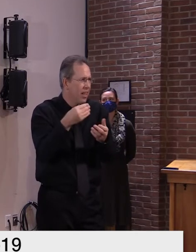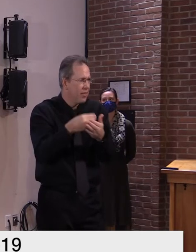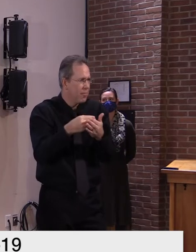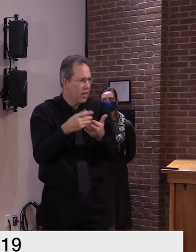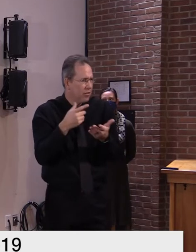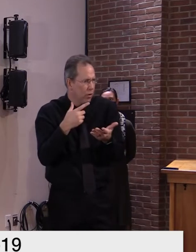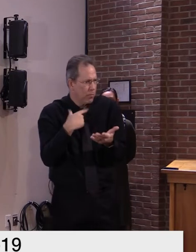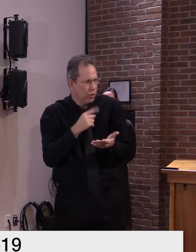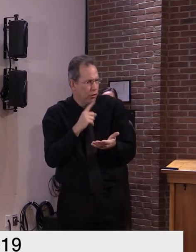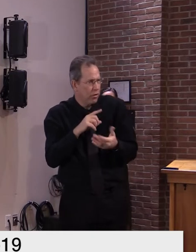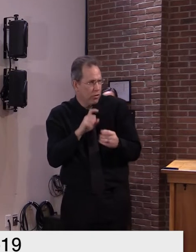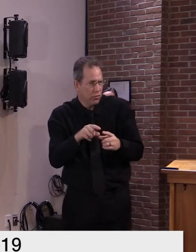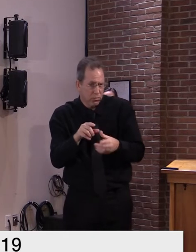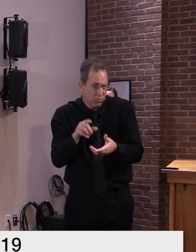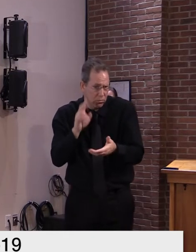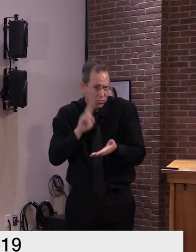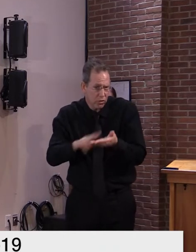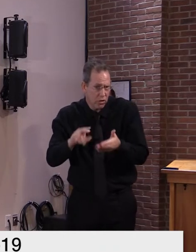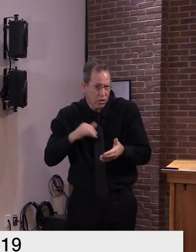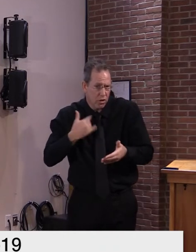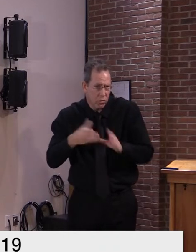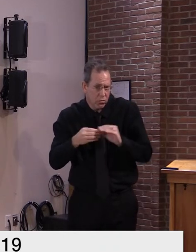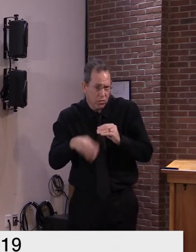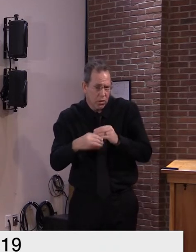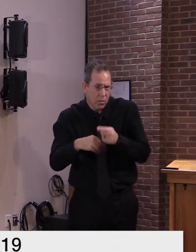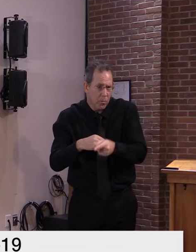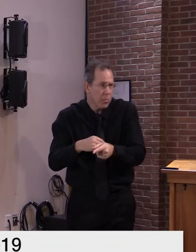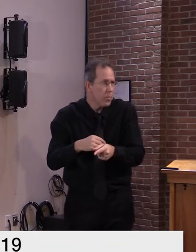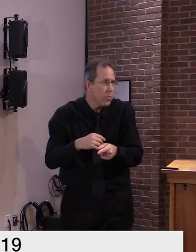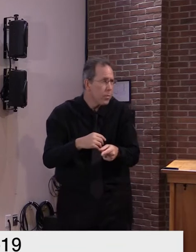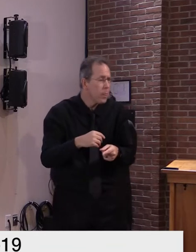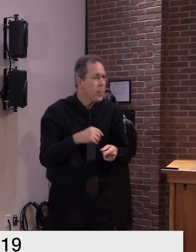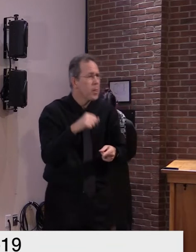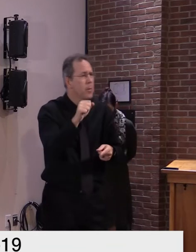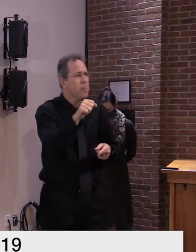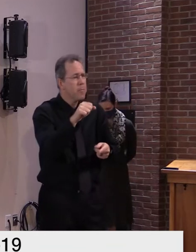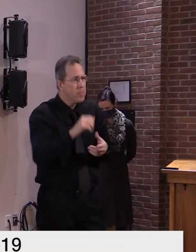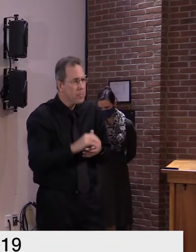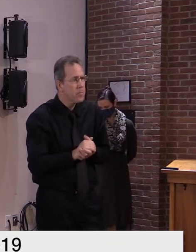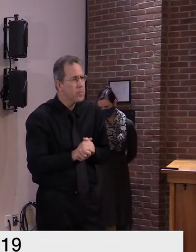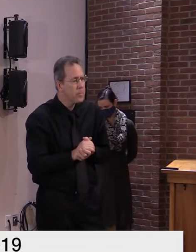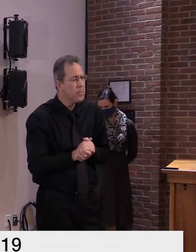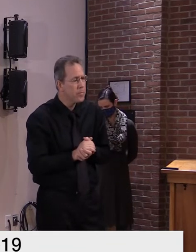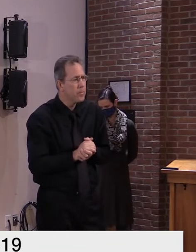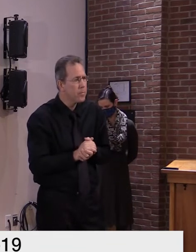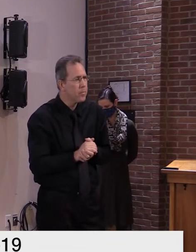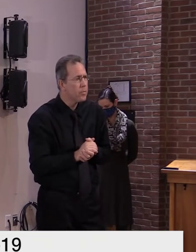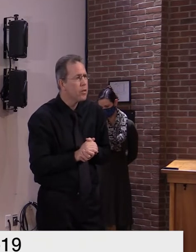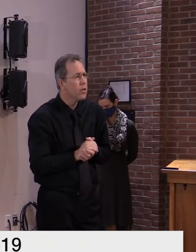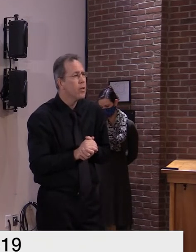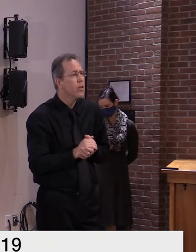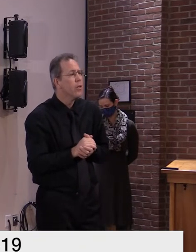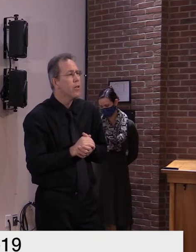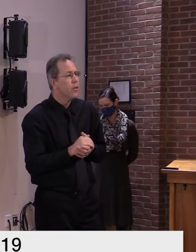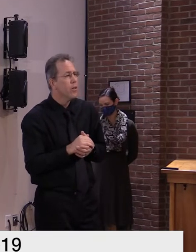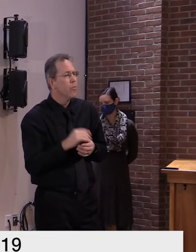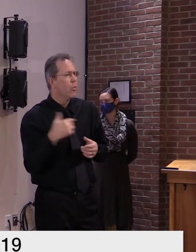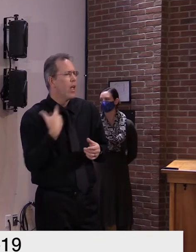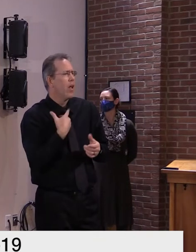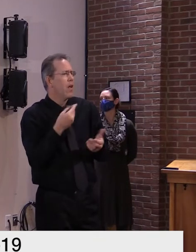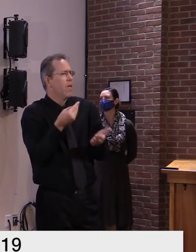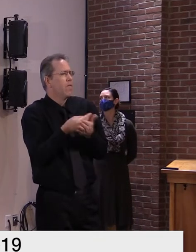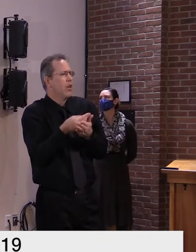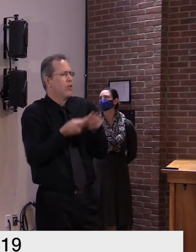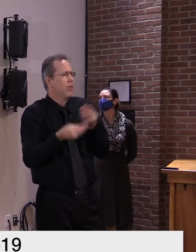um absolutely governor the administration went into the joint fiscal committee on monday having